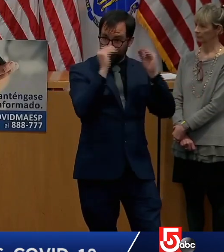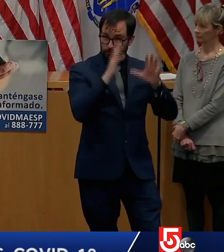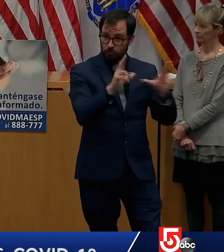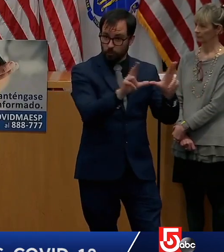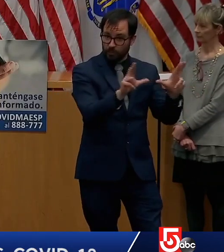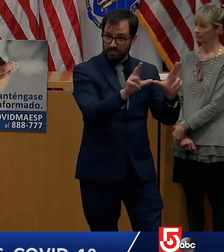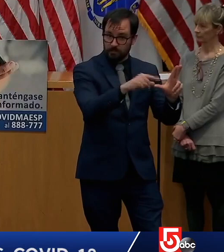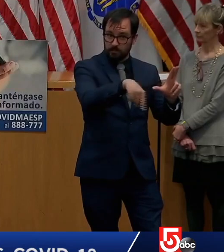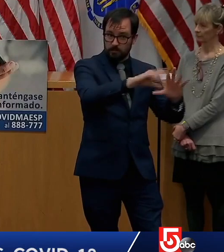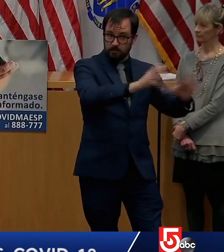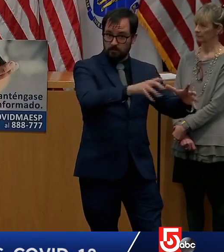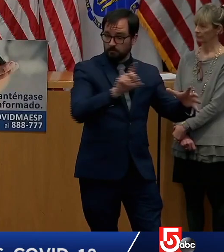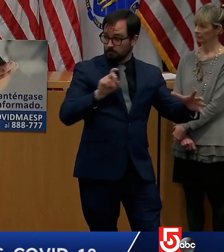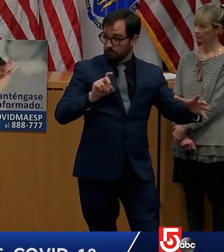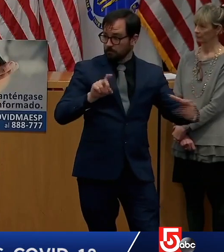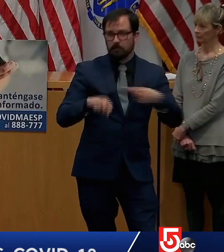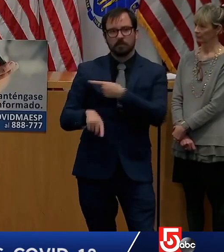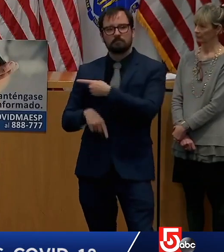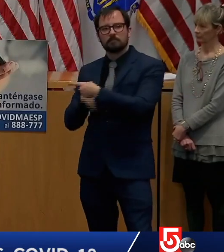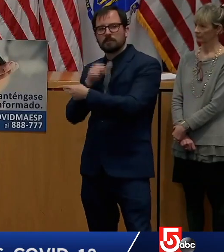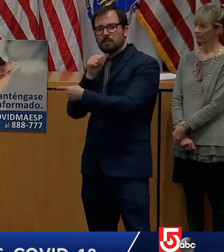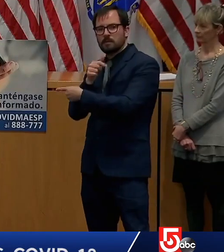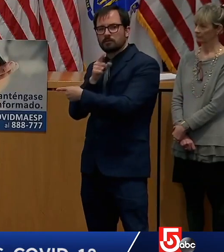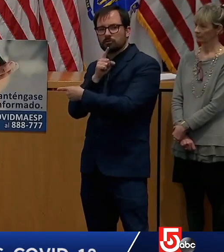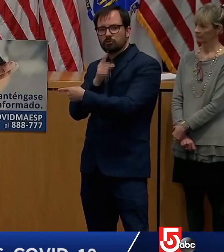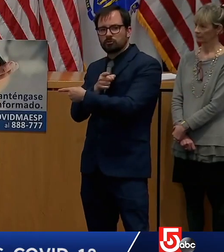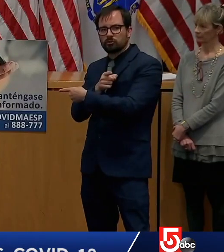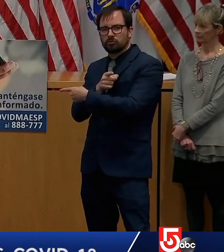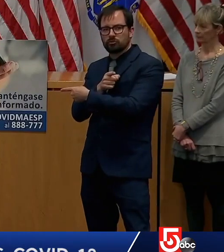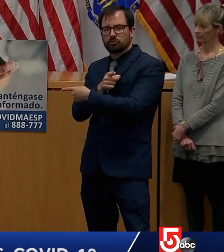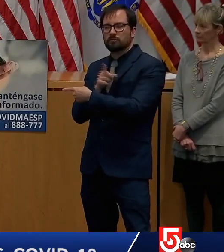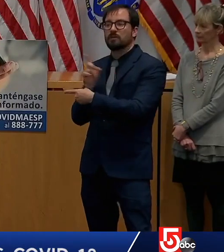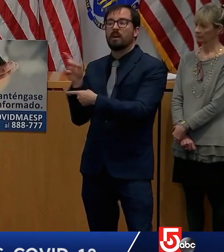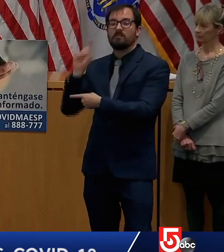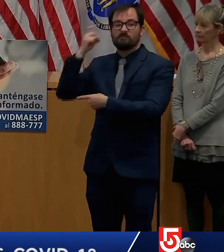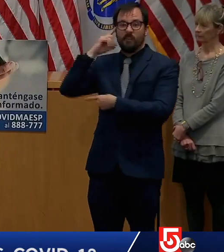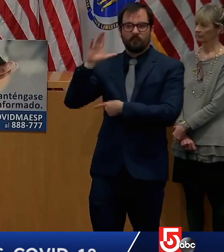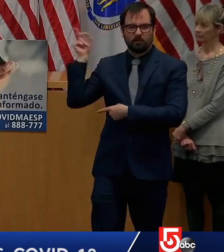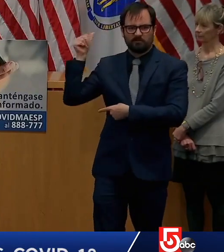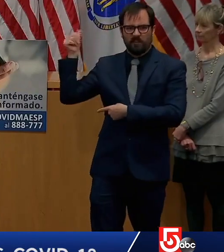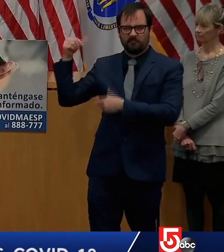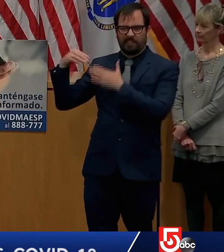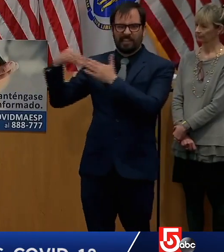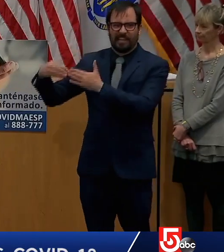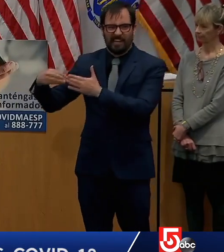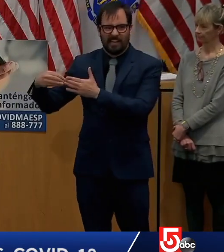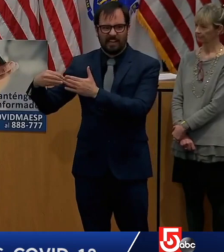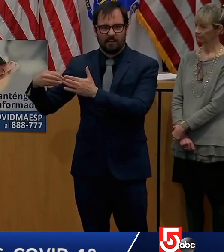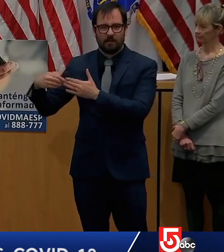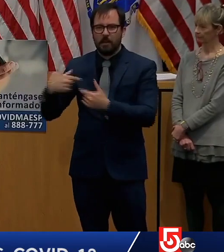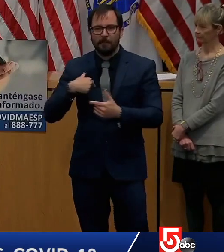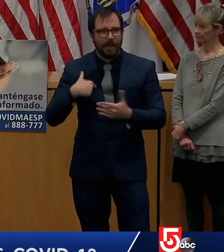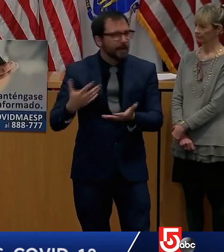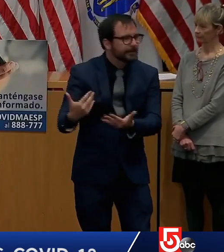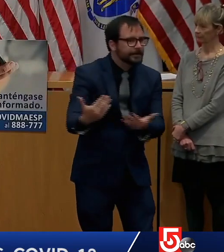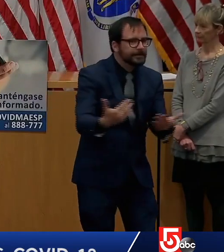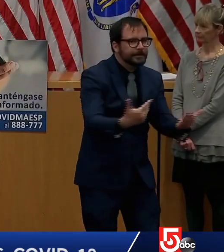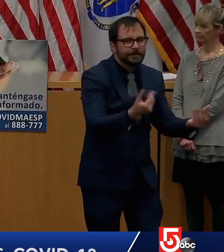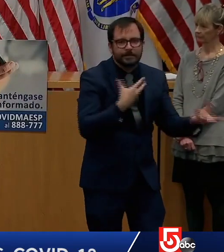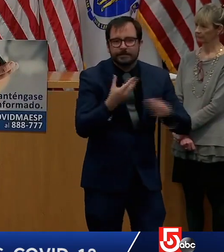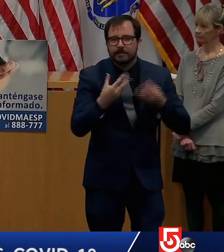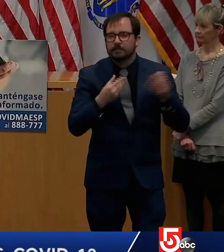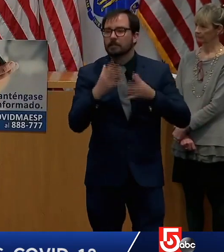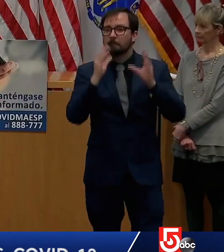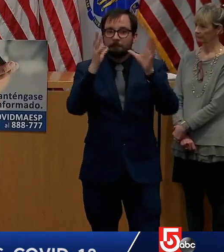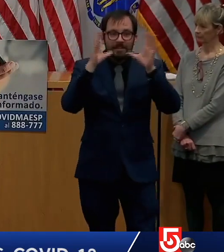the Superintendents Association, the School Committee Association and our two unions as we put together that initial guidance and we'll